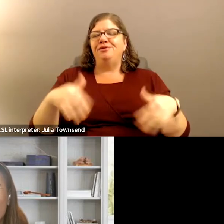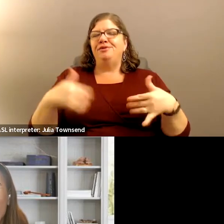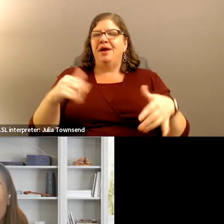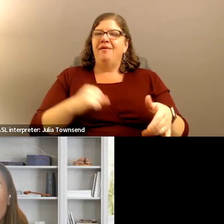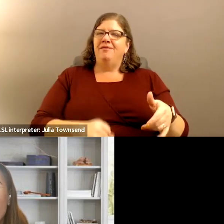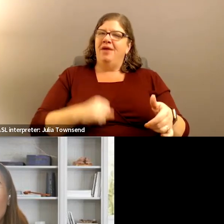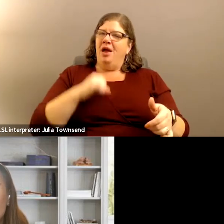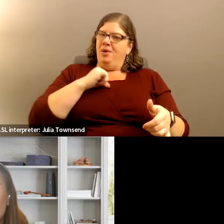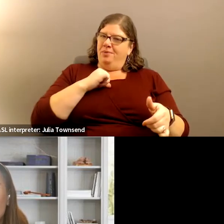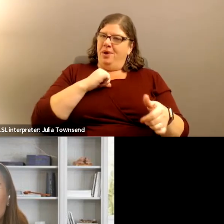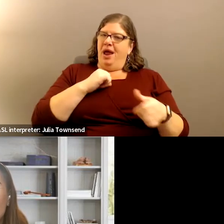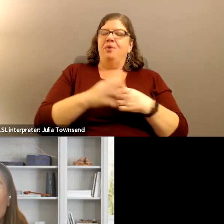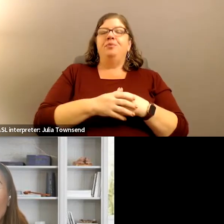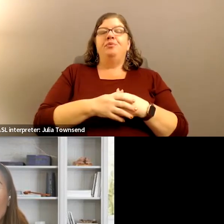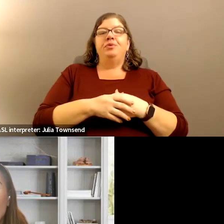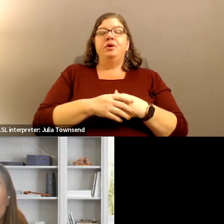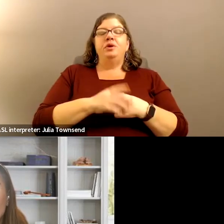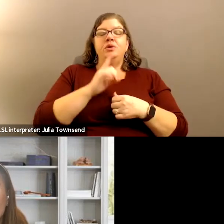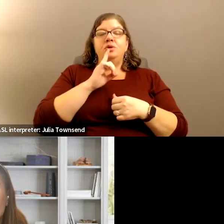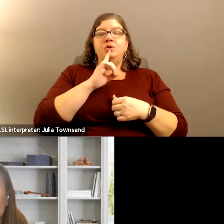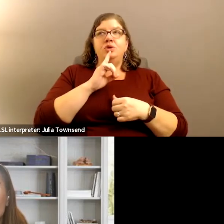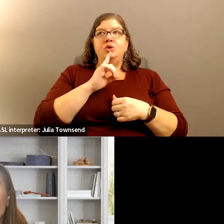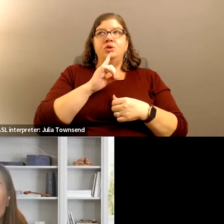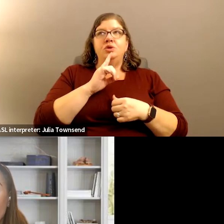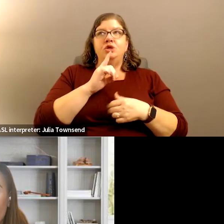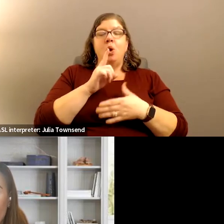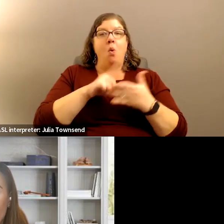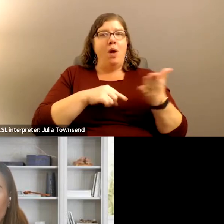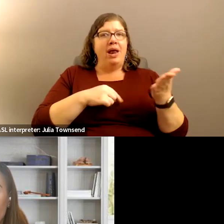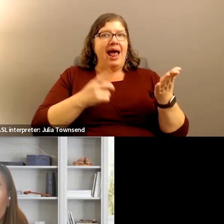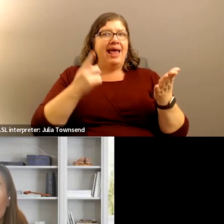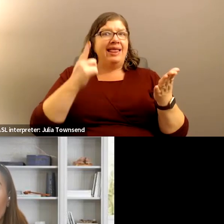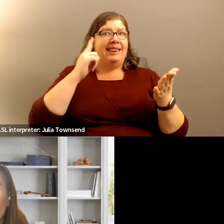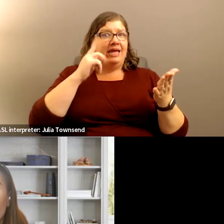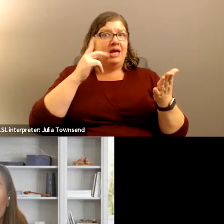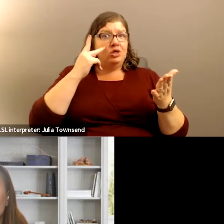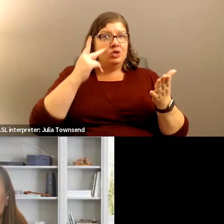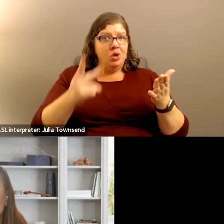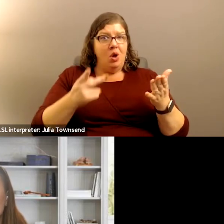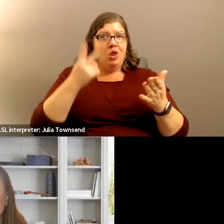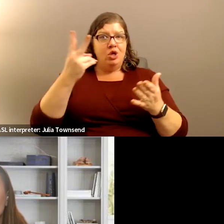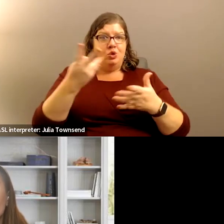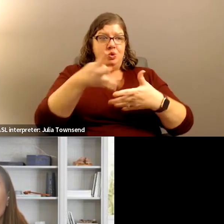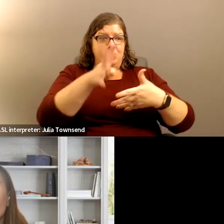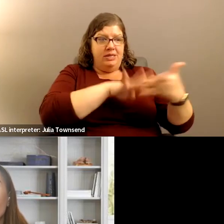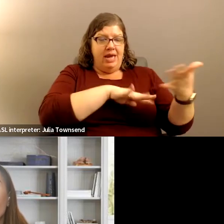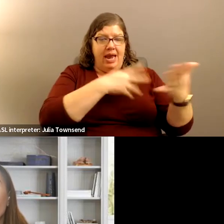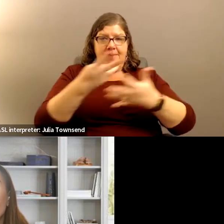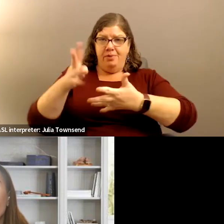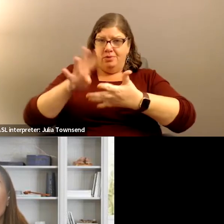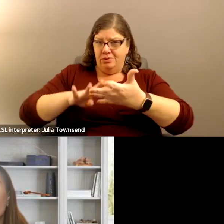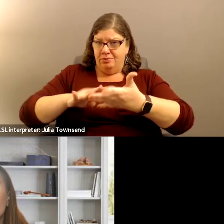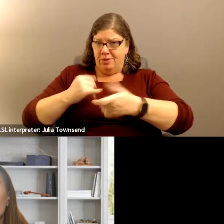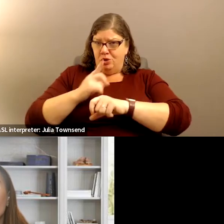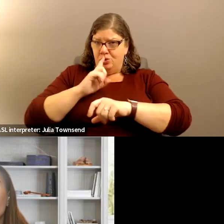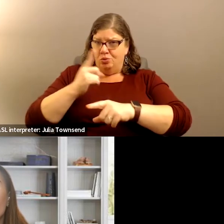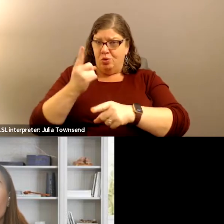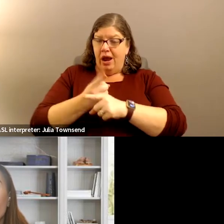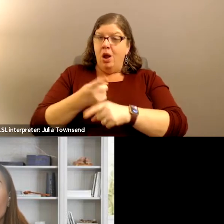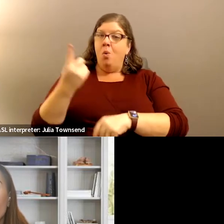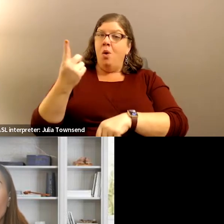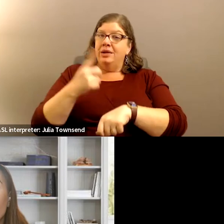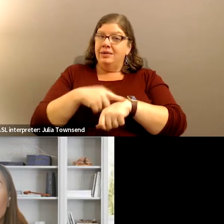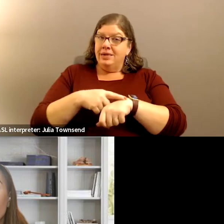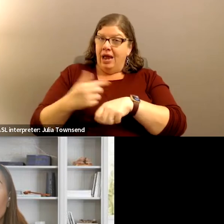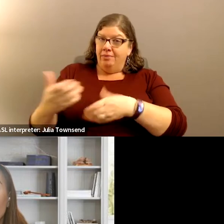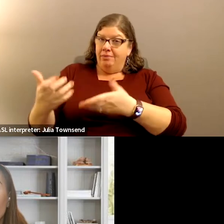Very proud. To confirm, just what I think I saw on the two tables is that this is a one-time raise,